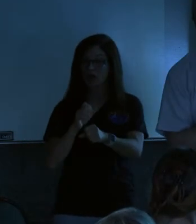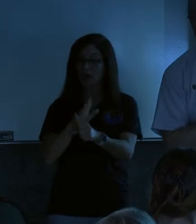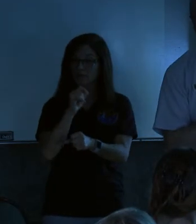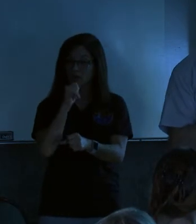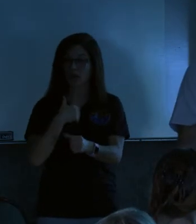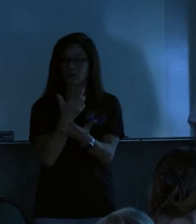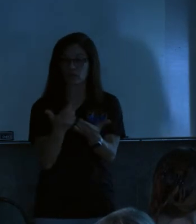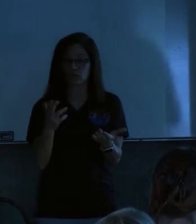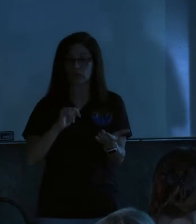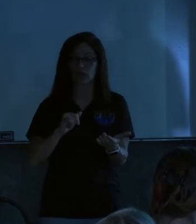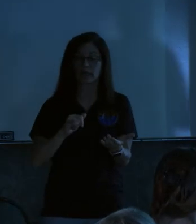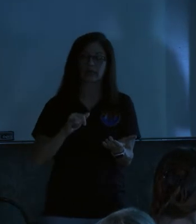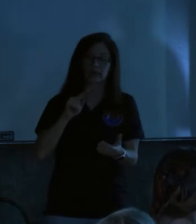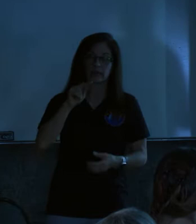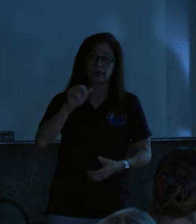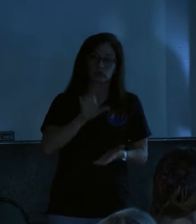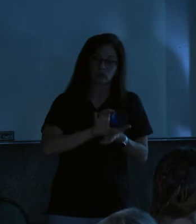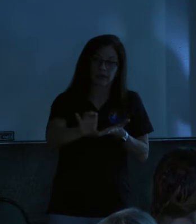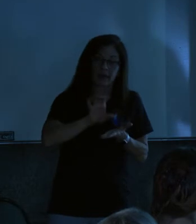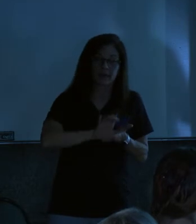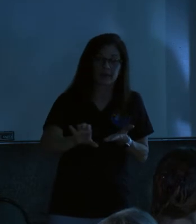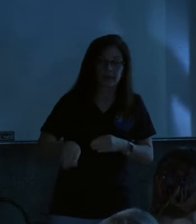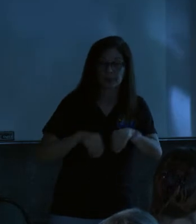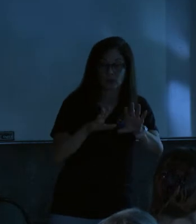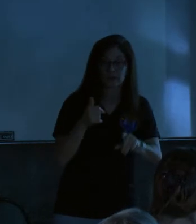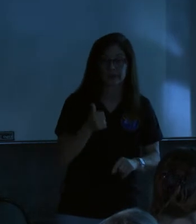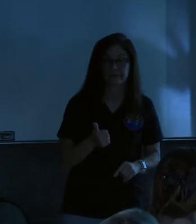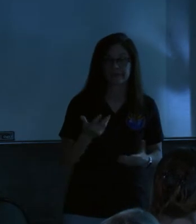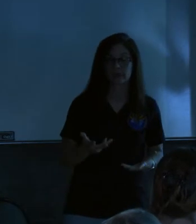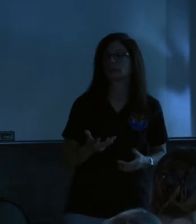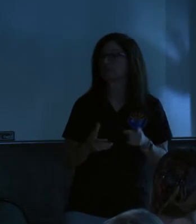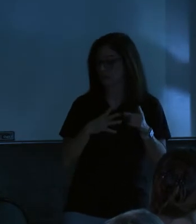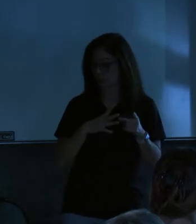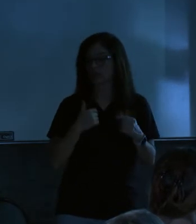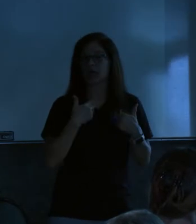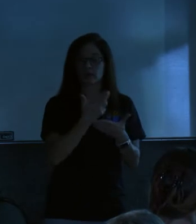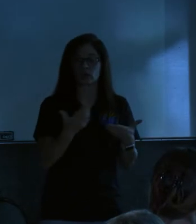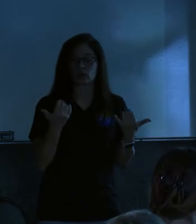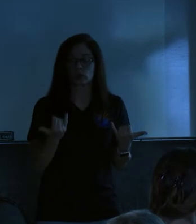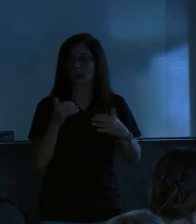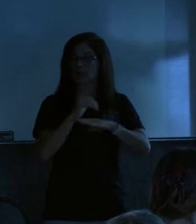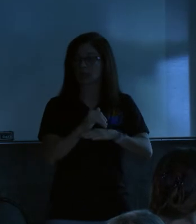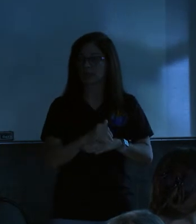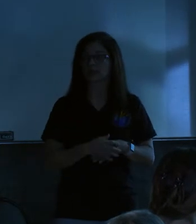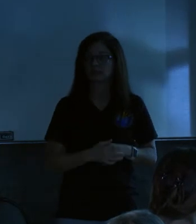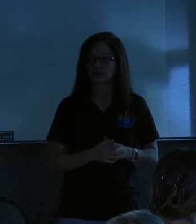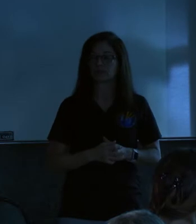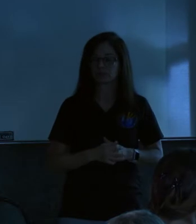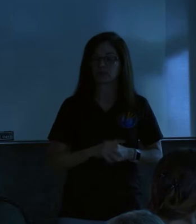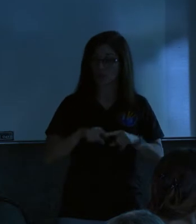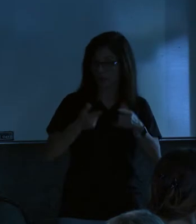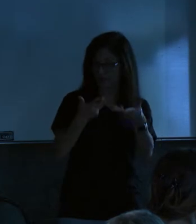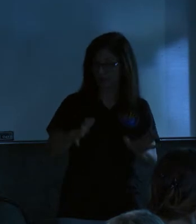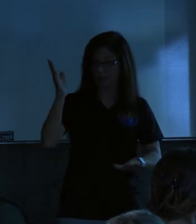the resources like a tractor to move the debris? Good question. Thank you. So we have resources here tonight. I want you to, when we're